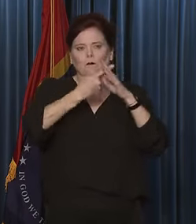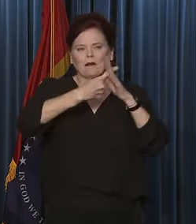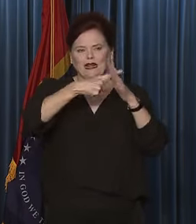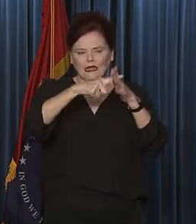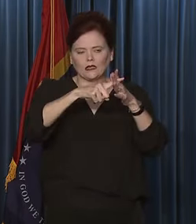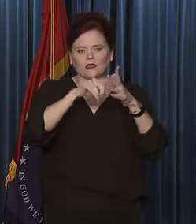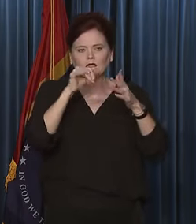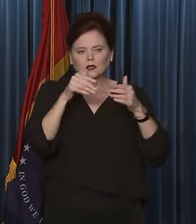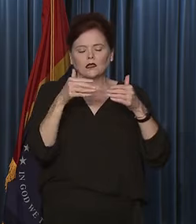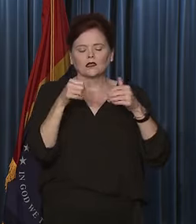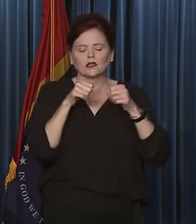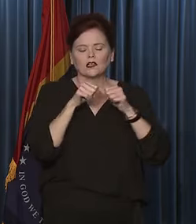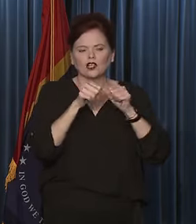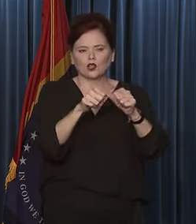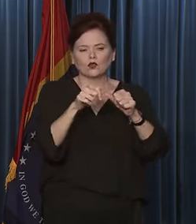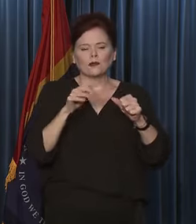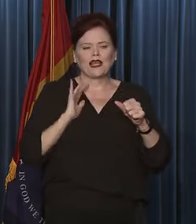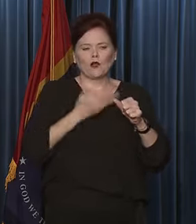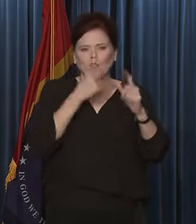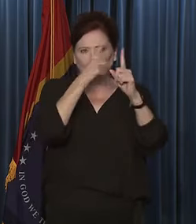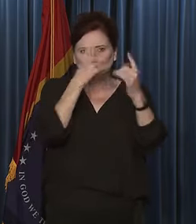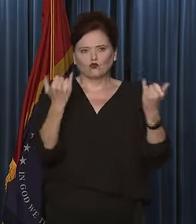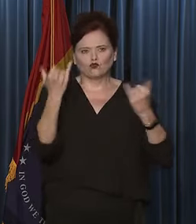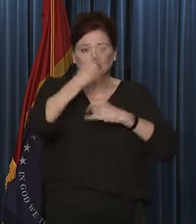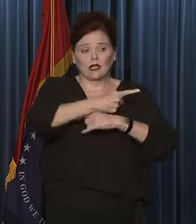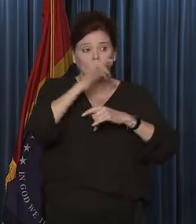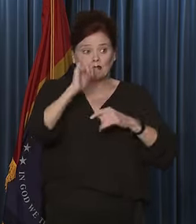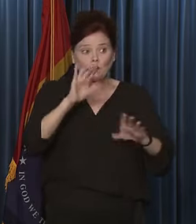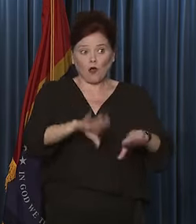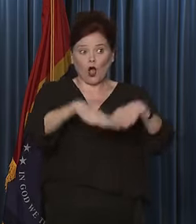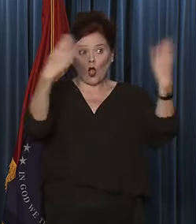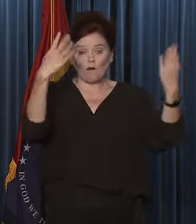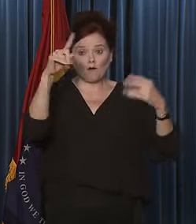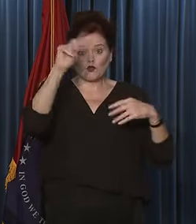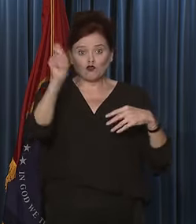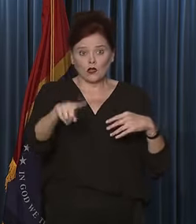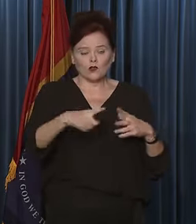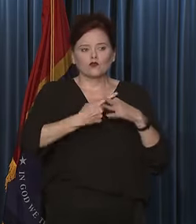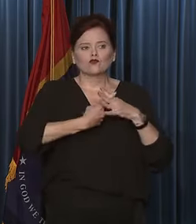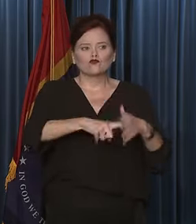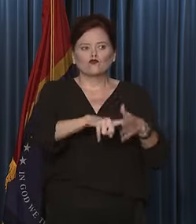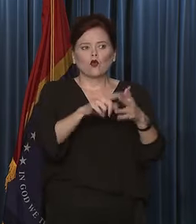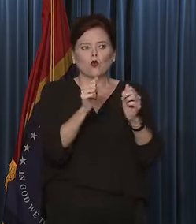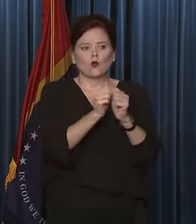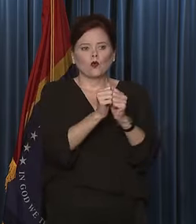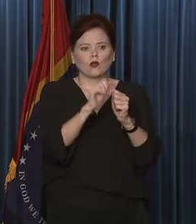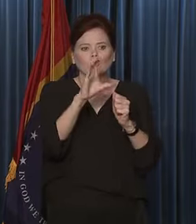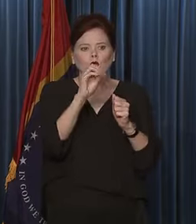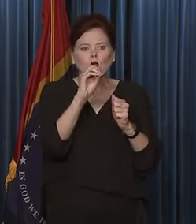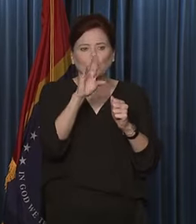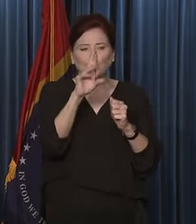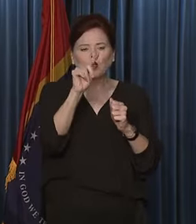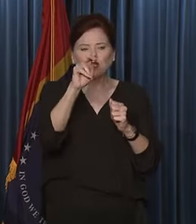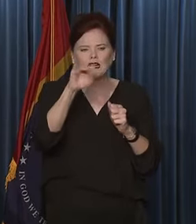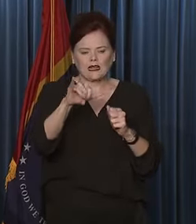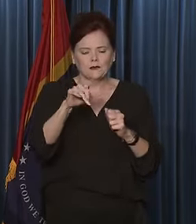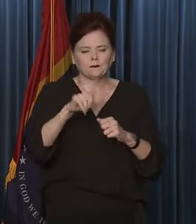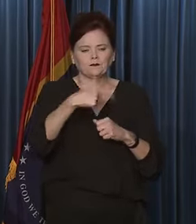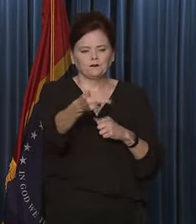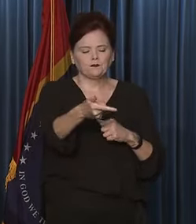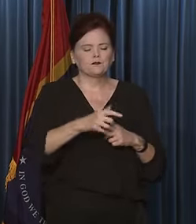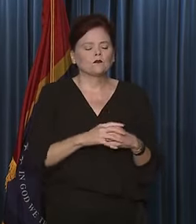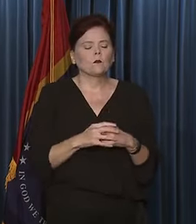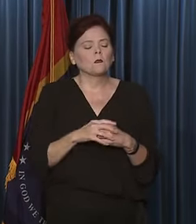which continues to be our goal today. So with that, I'm going to open the floor to questions. I'll start. Courtney Ann. Governor,